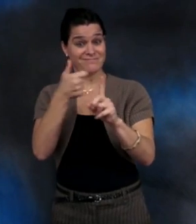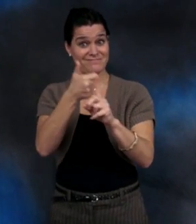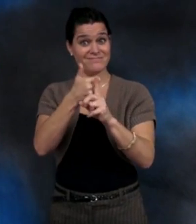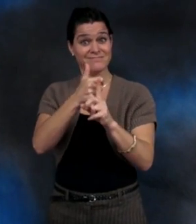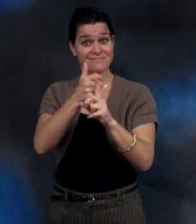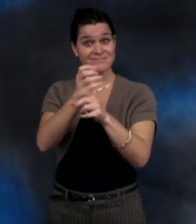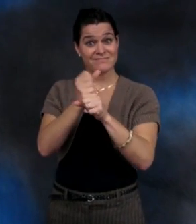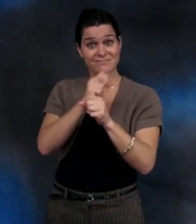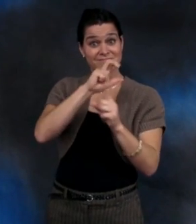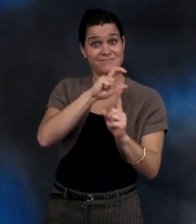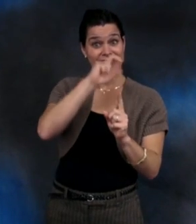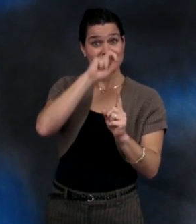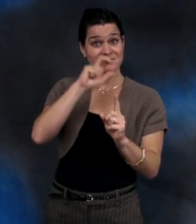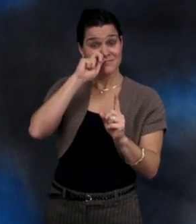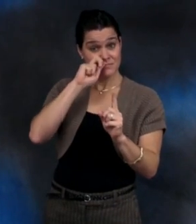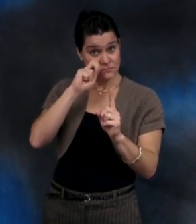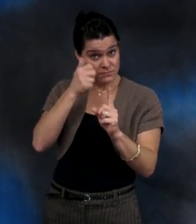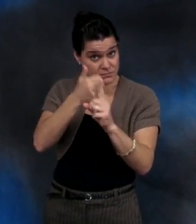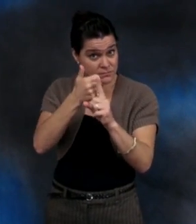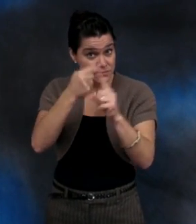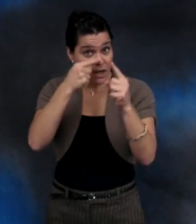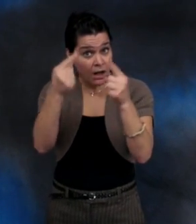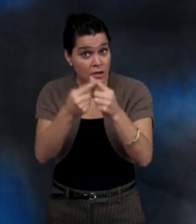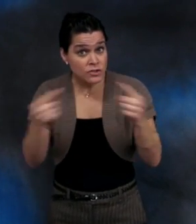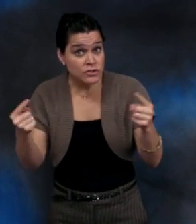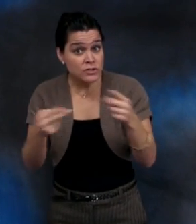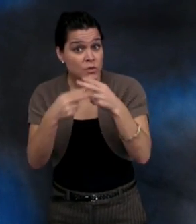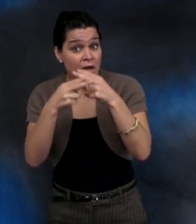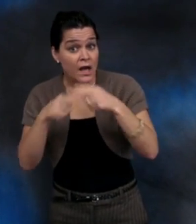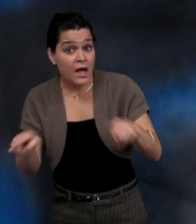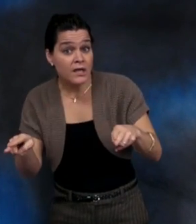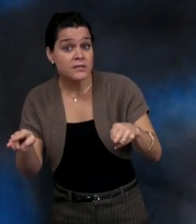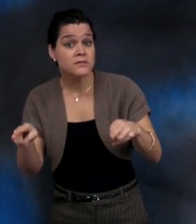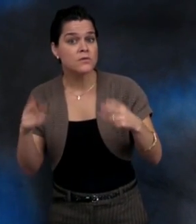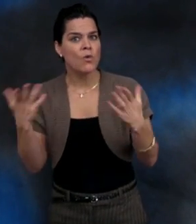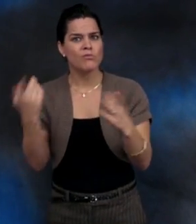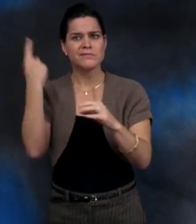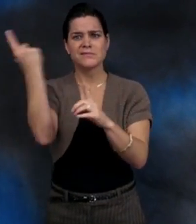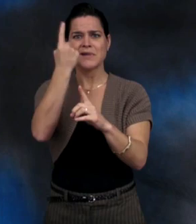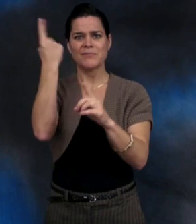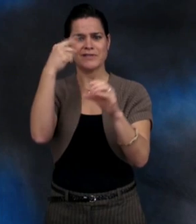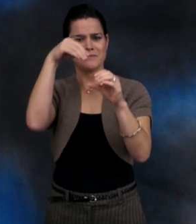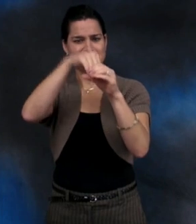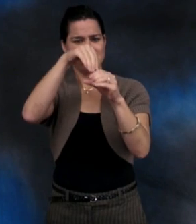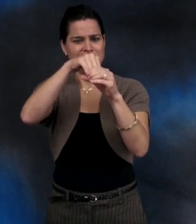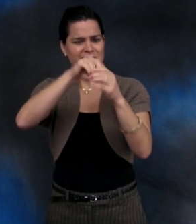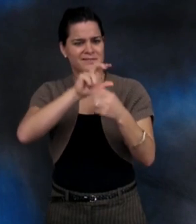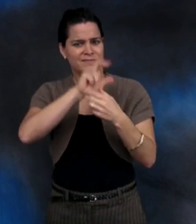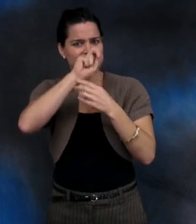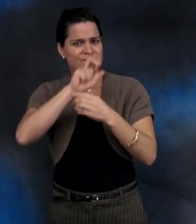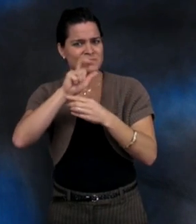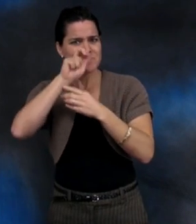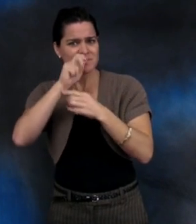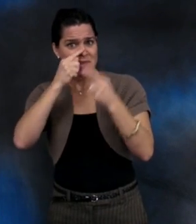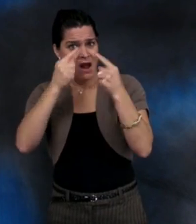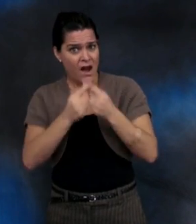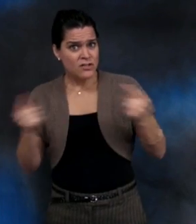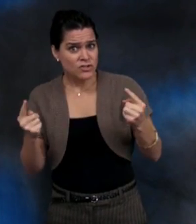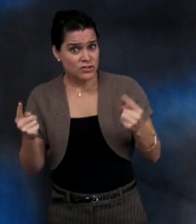Question number two. Does the person to be vaccinated have an allergy to eggs or a component of the influenza?